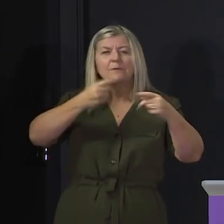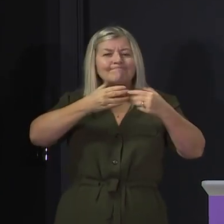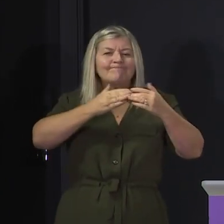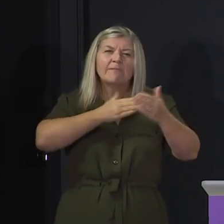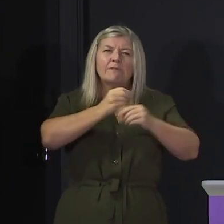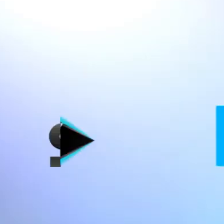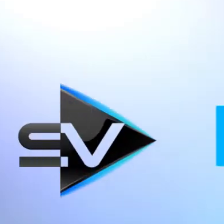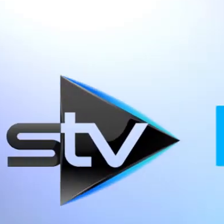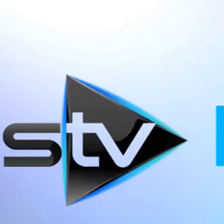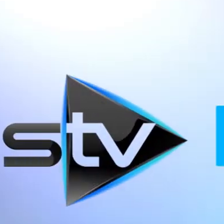at a time.